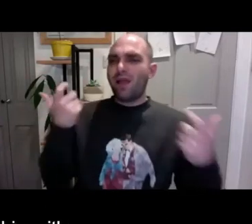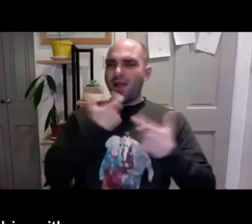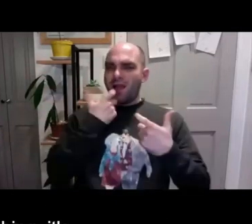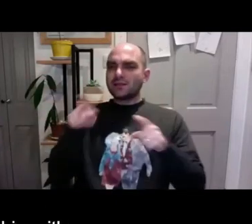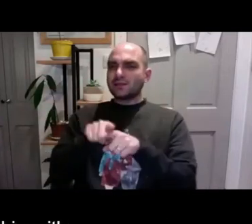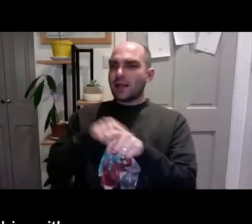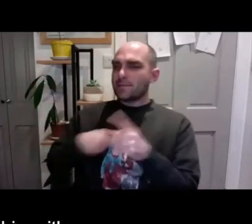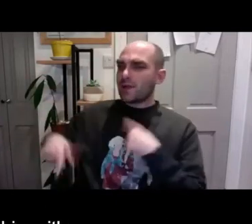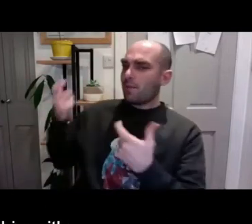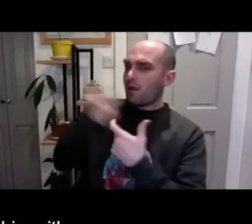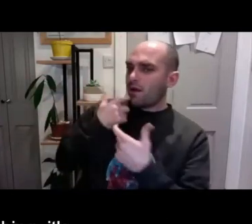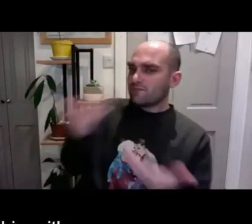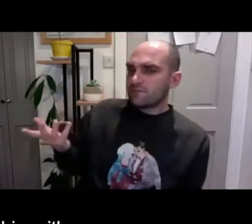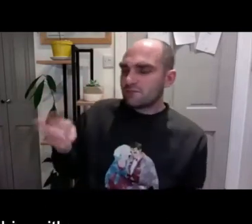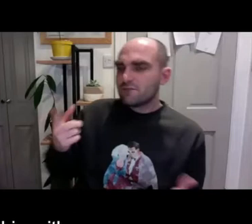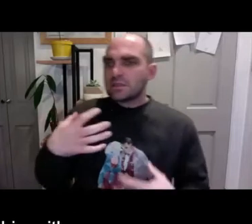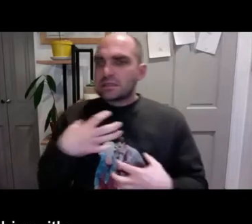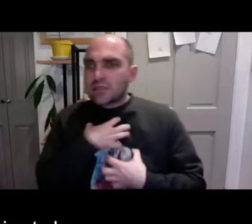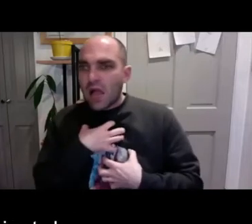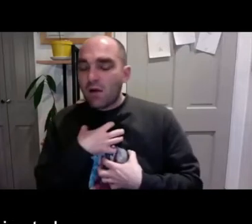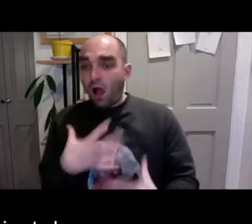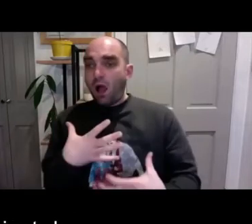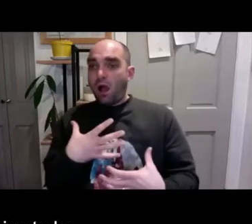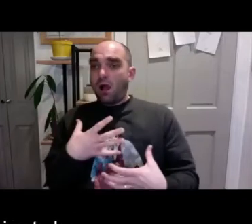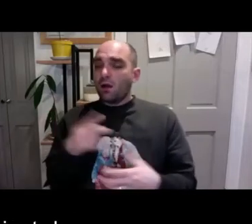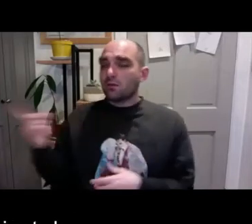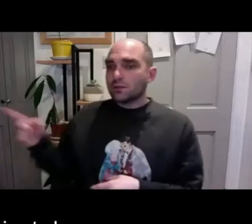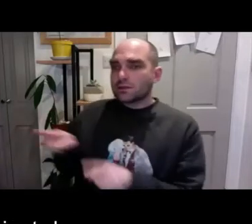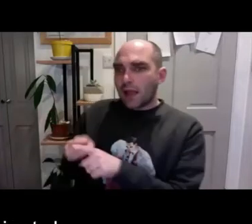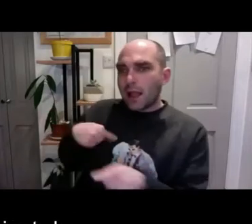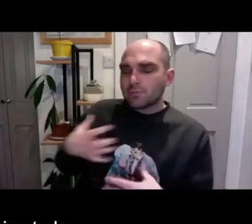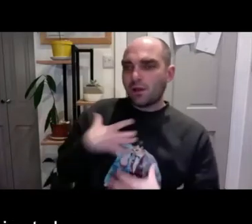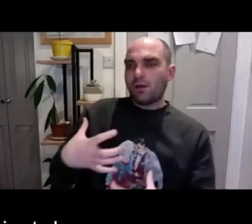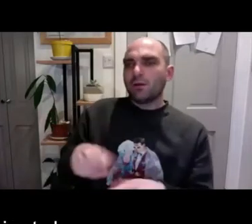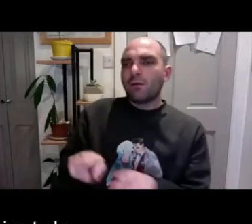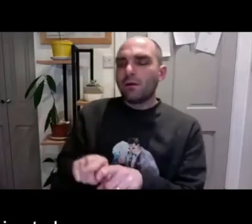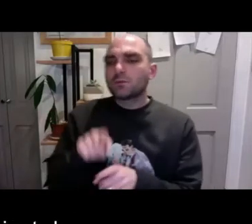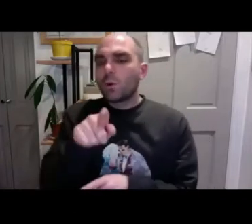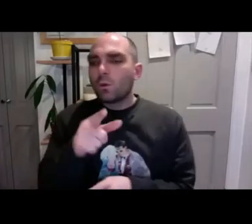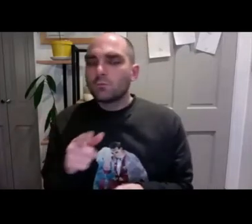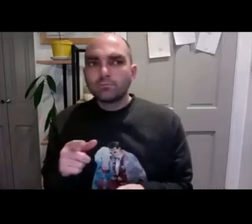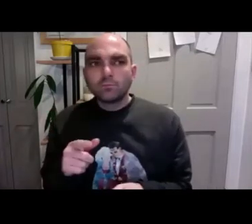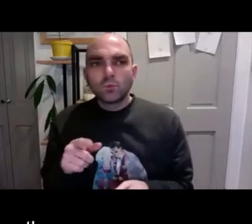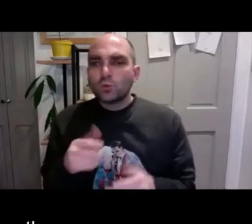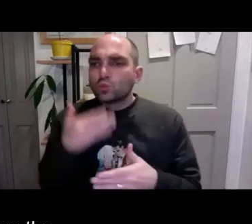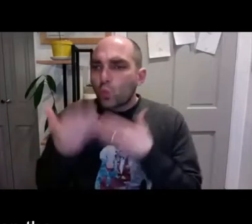When you've got a film and there's a joke and everyone's laughing, it's nice to be laughing at the same time. It's nice to be shocked at the same time.